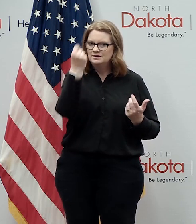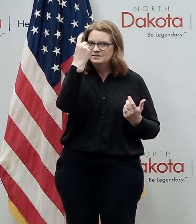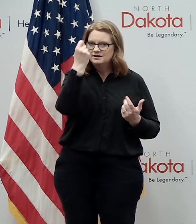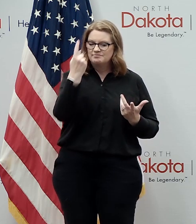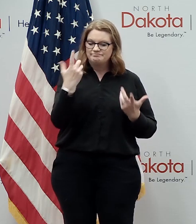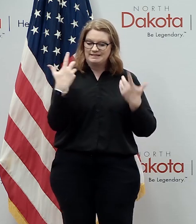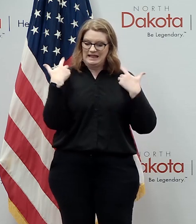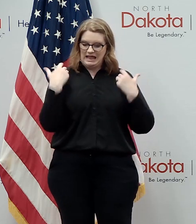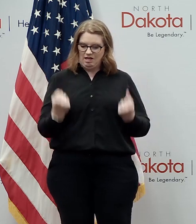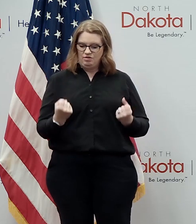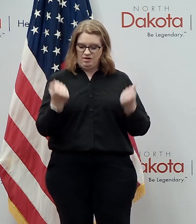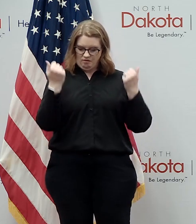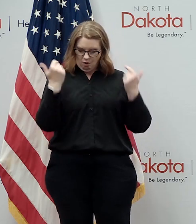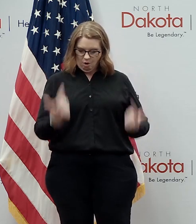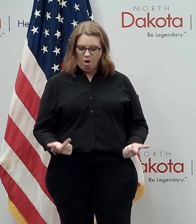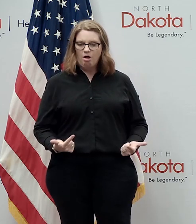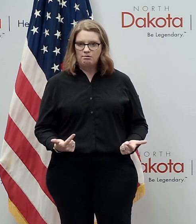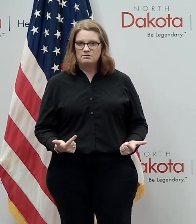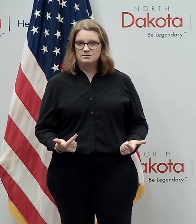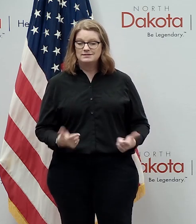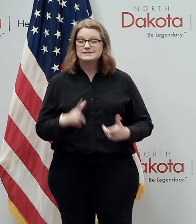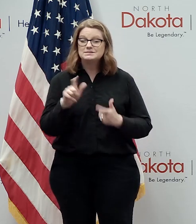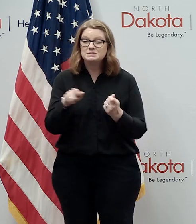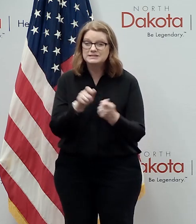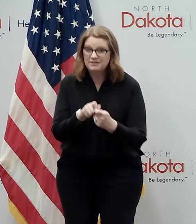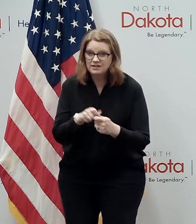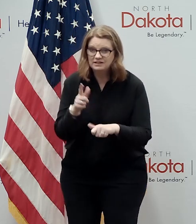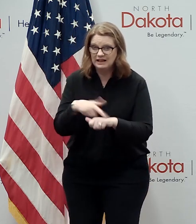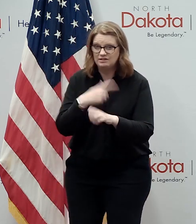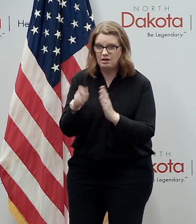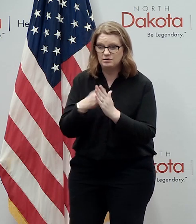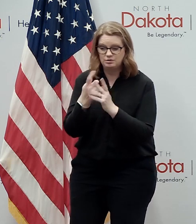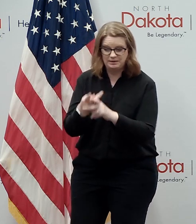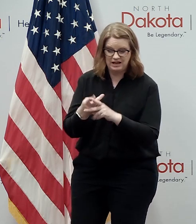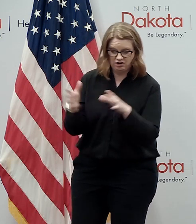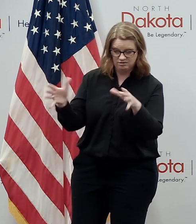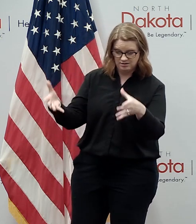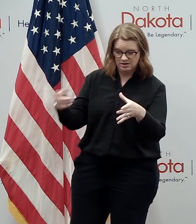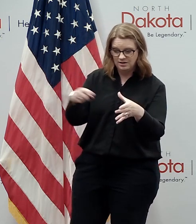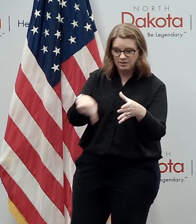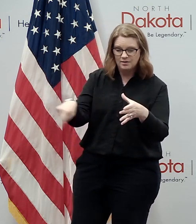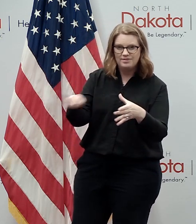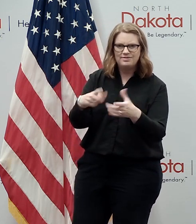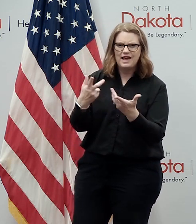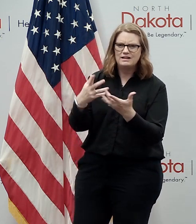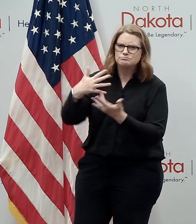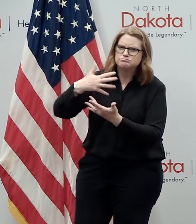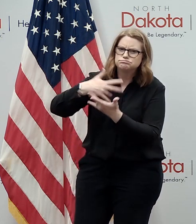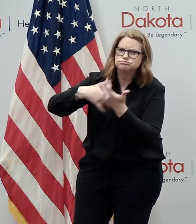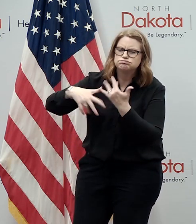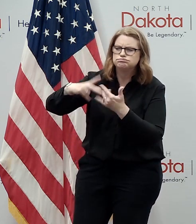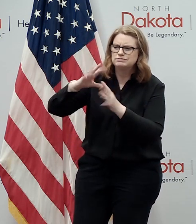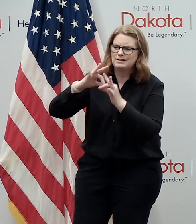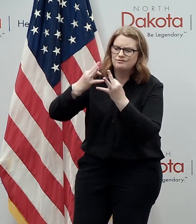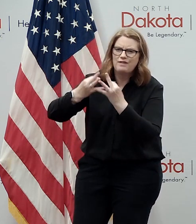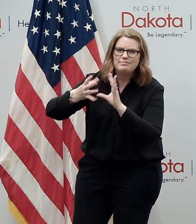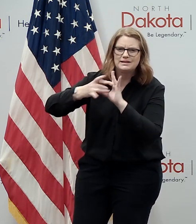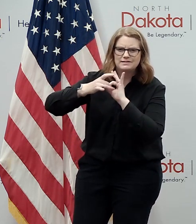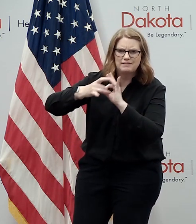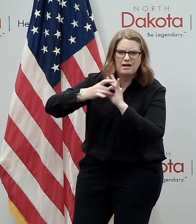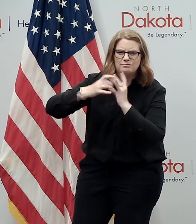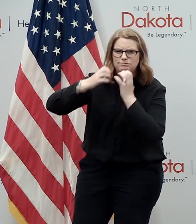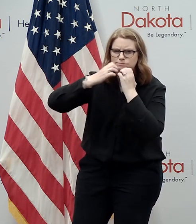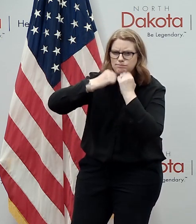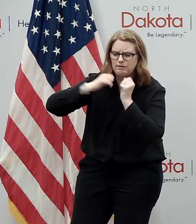health of all of us and particularly those in long-term care uh that that the social connection the family connection with loved ones